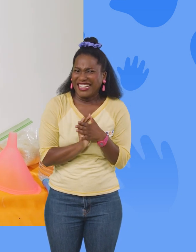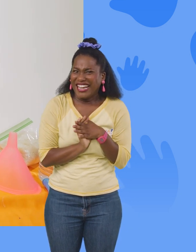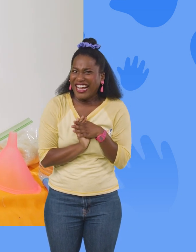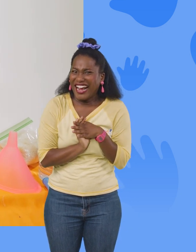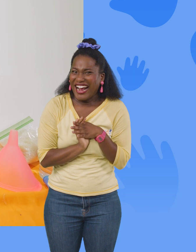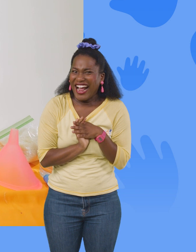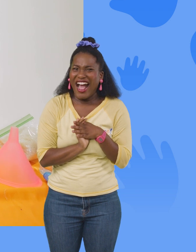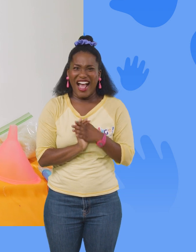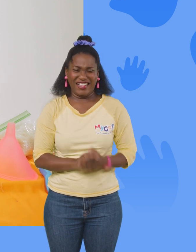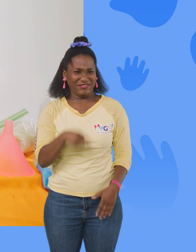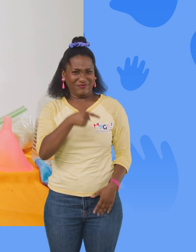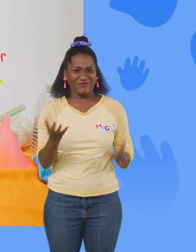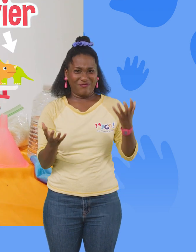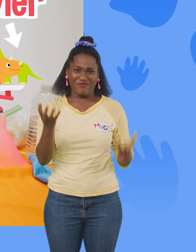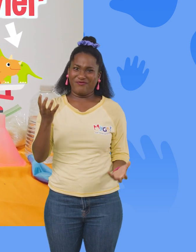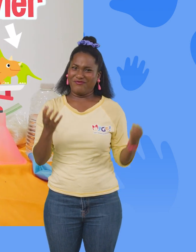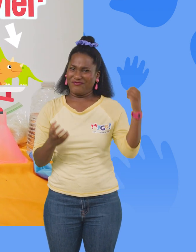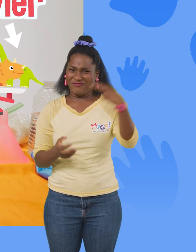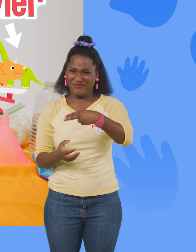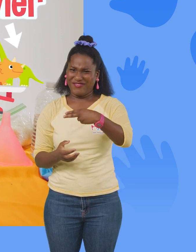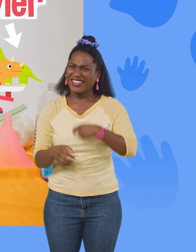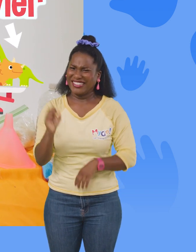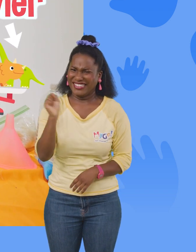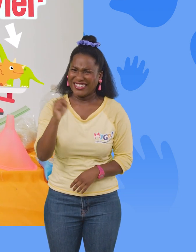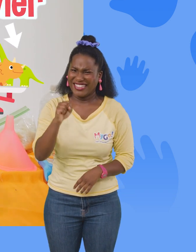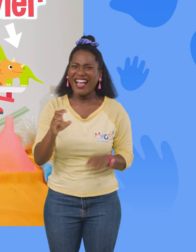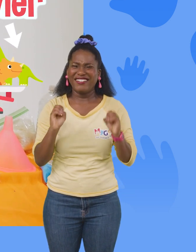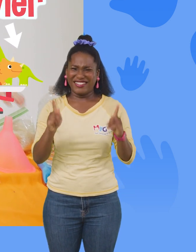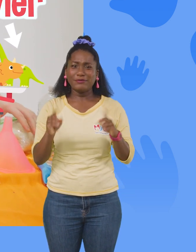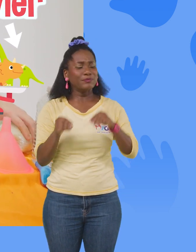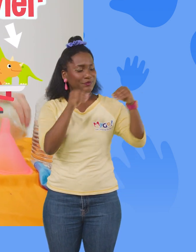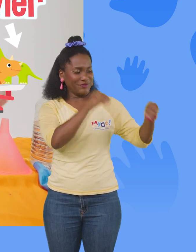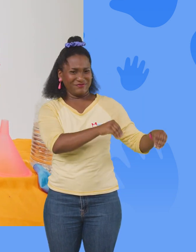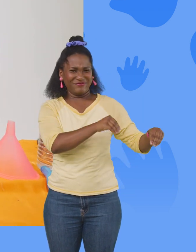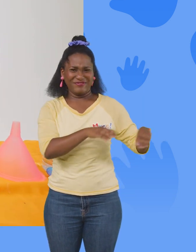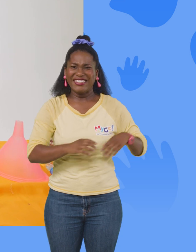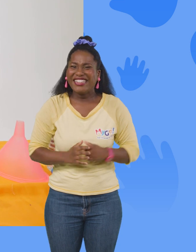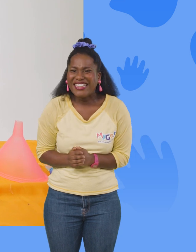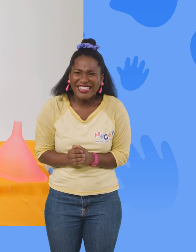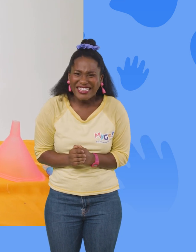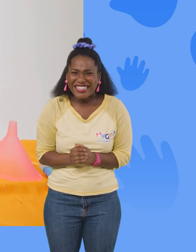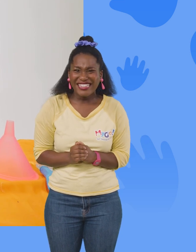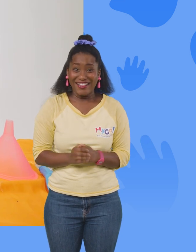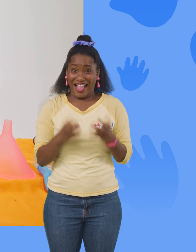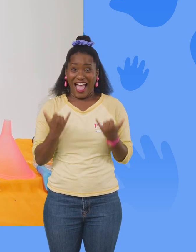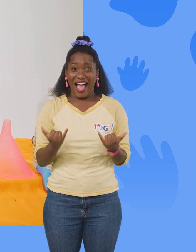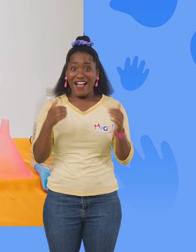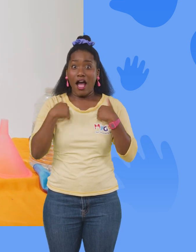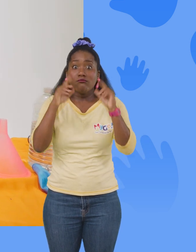These are definitely heavier. Okay, we'll put those aside. All right, now we have an experiment.